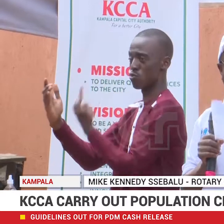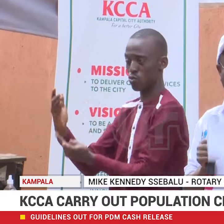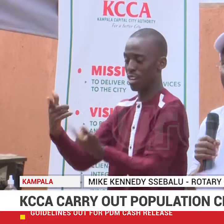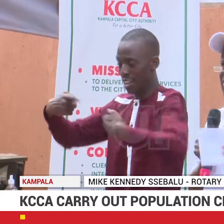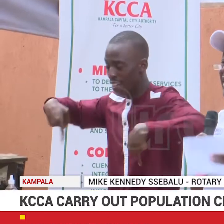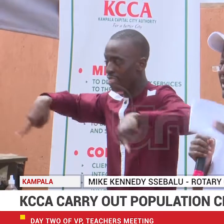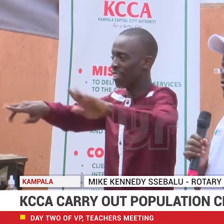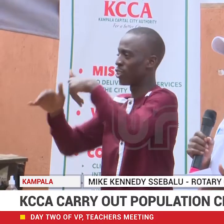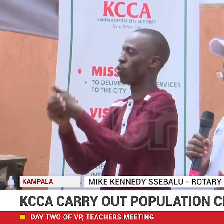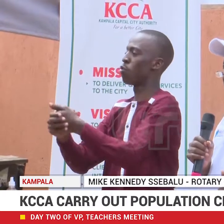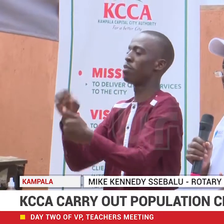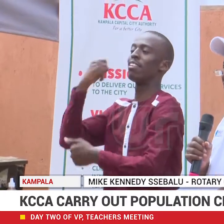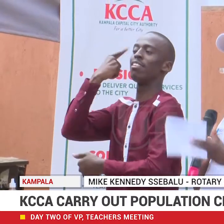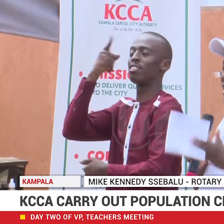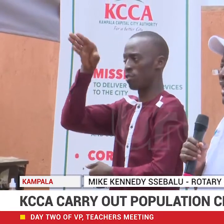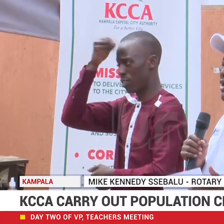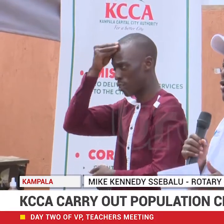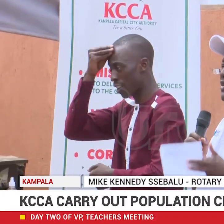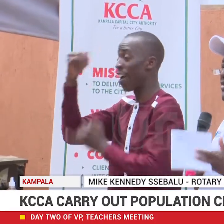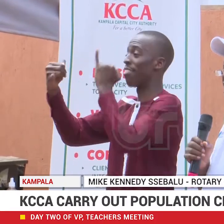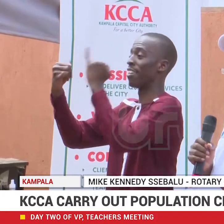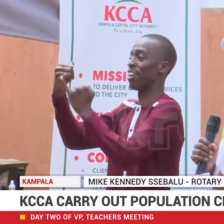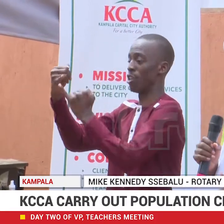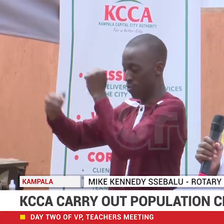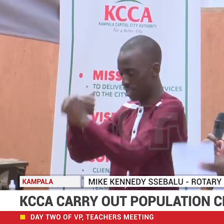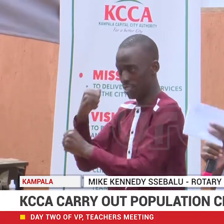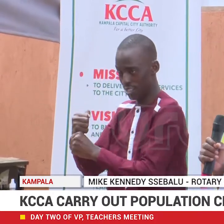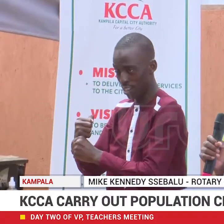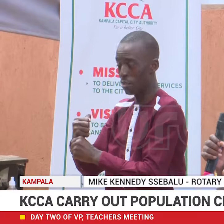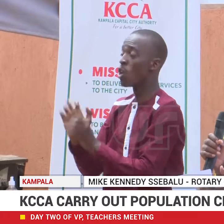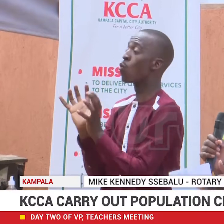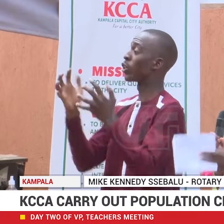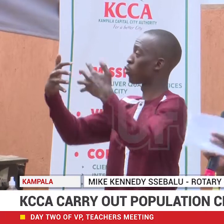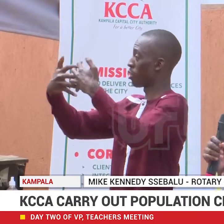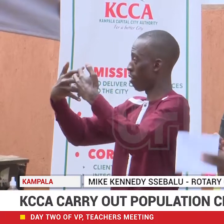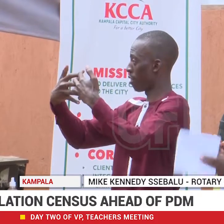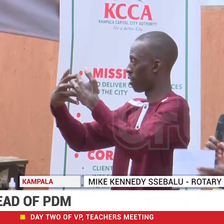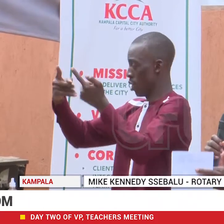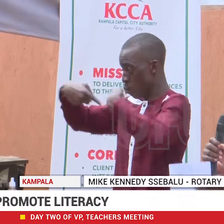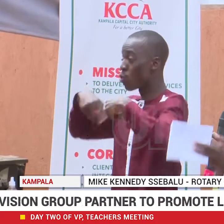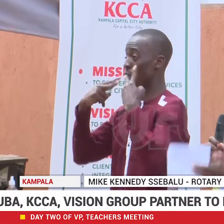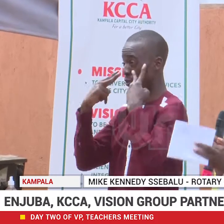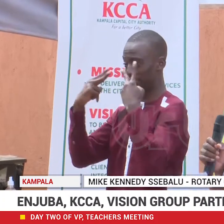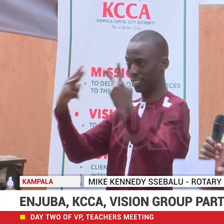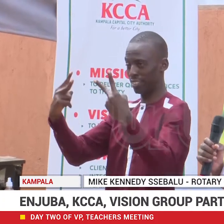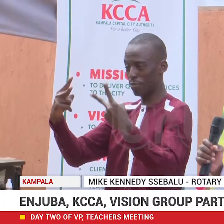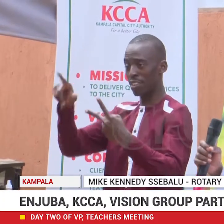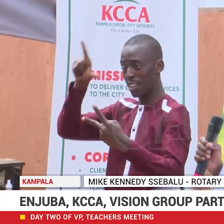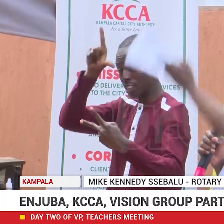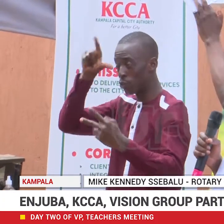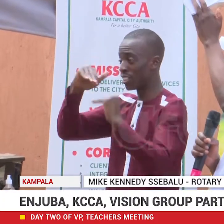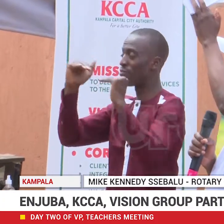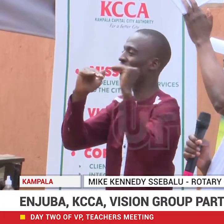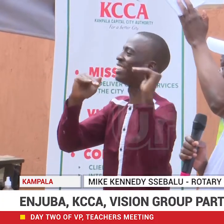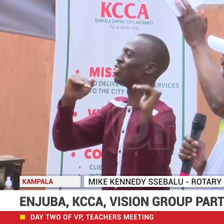let's all be literate. At the end of this year, as Rotary, we want to see literacy levels